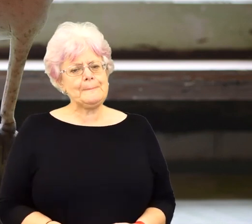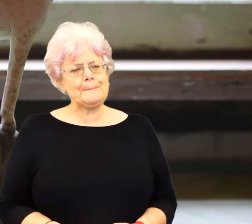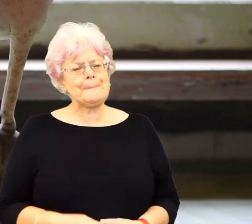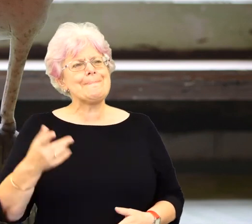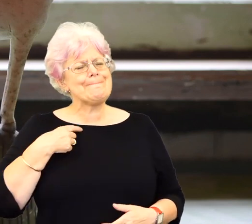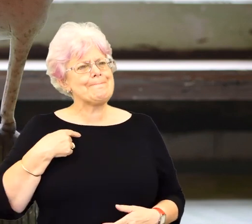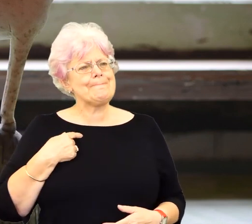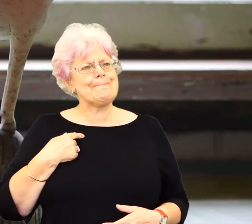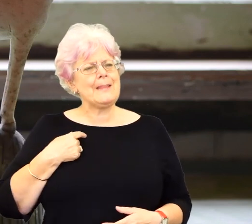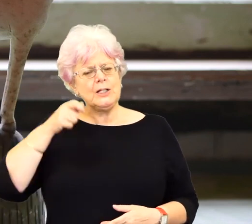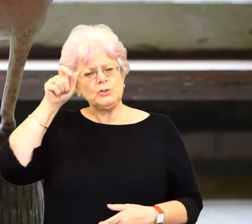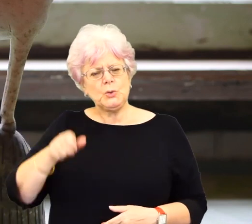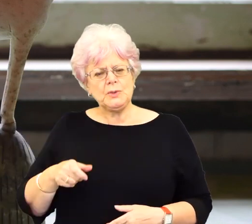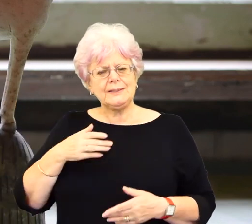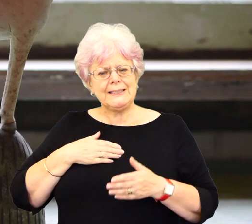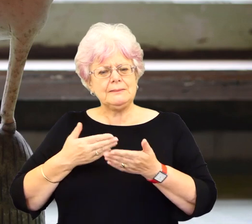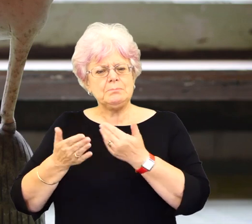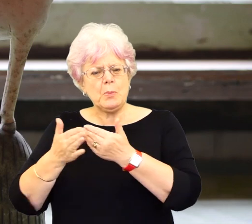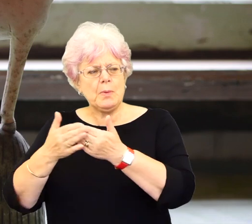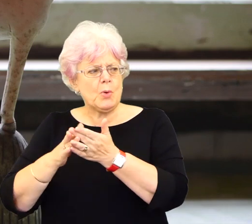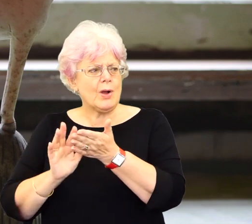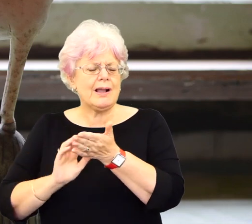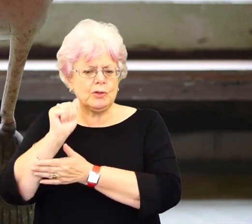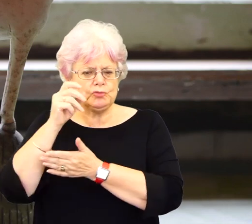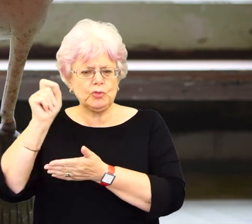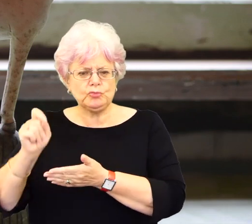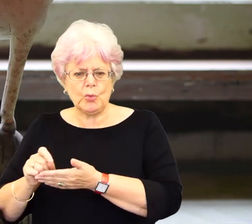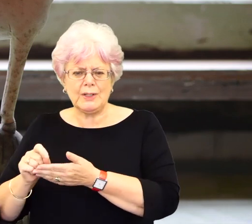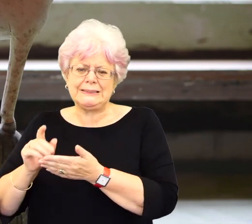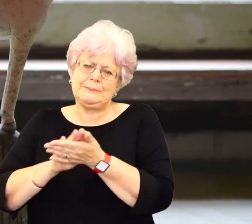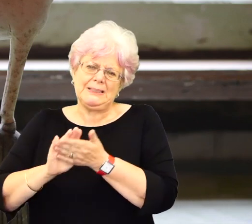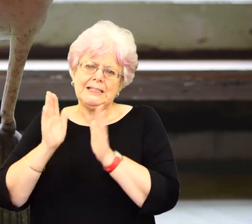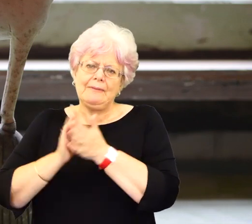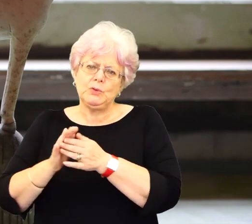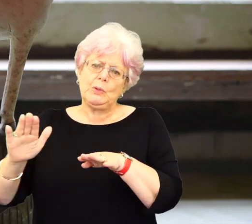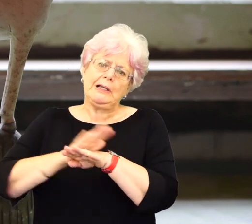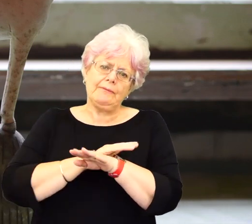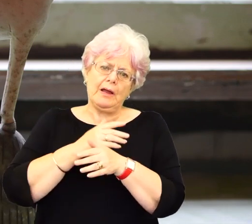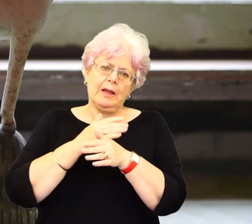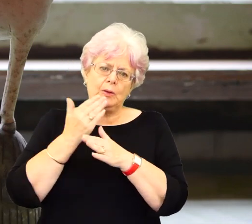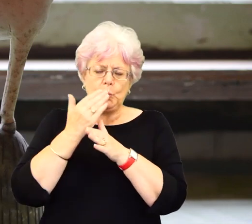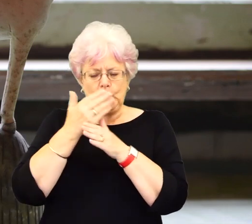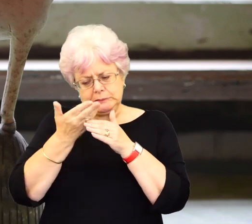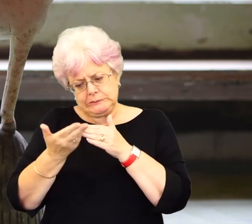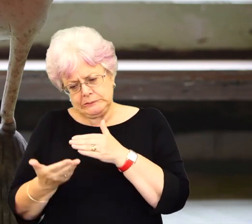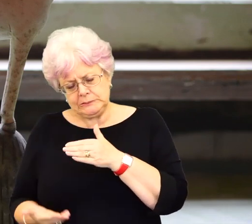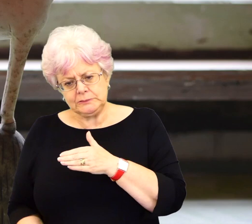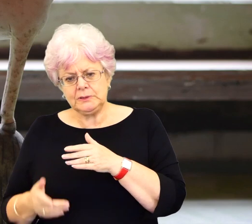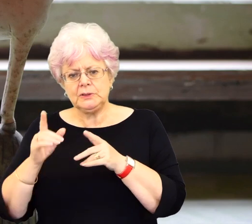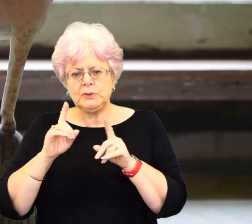more contour drawing and sketching when I was a student, trying to discover yourself, and you have to look at, to go, look at a lot of dead-out alleyways, before you sort